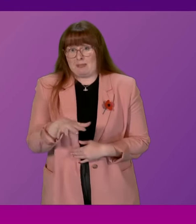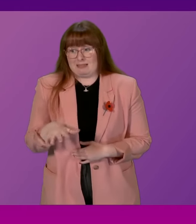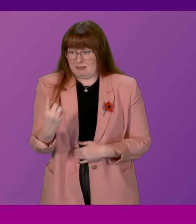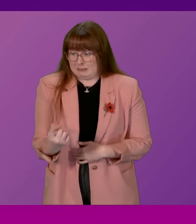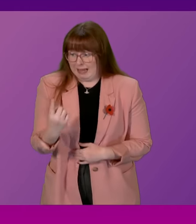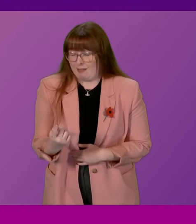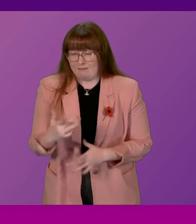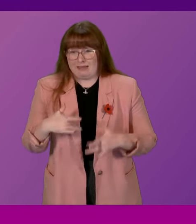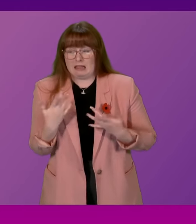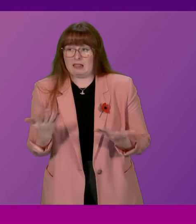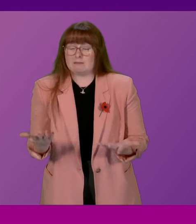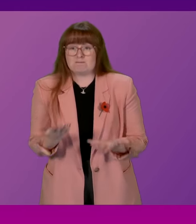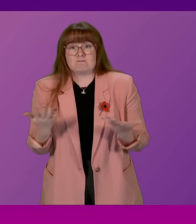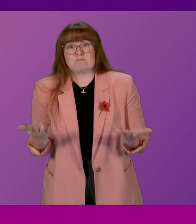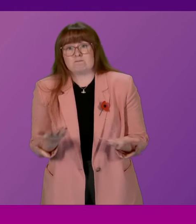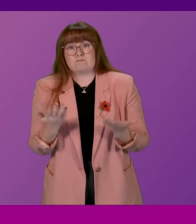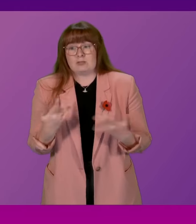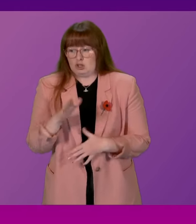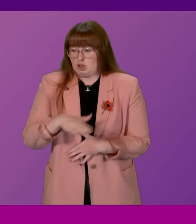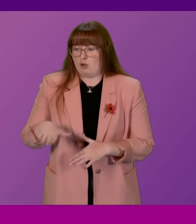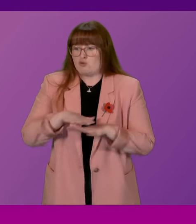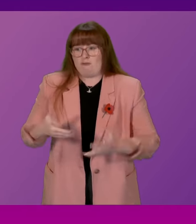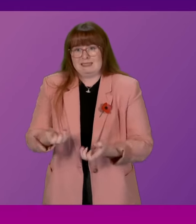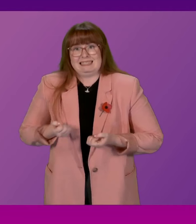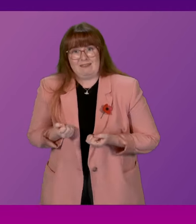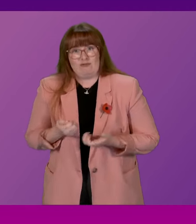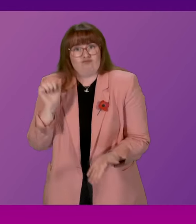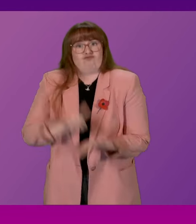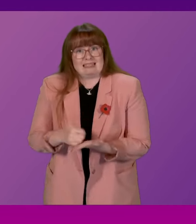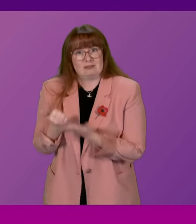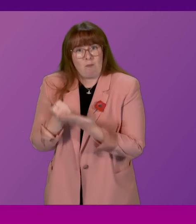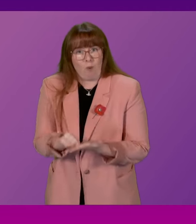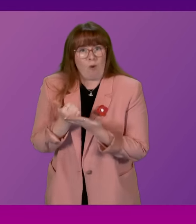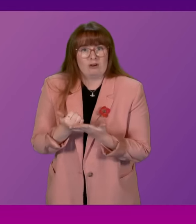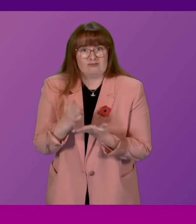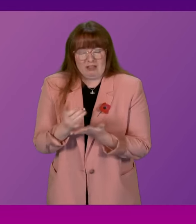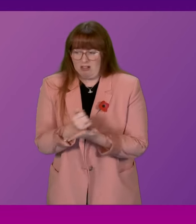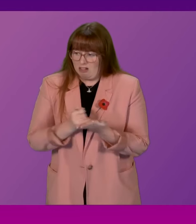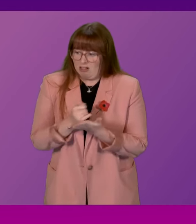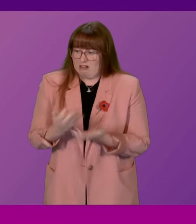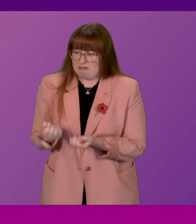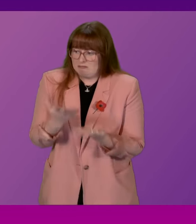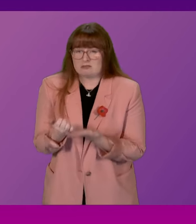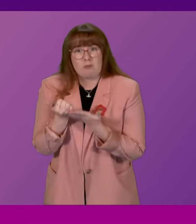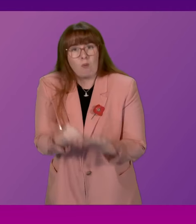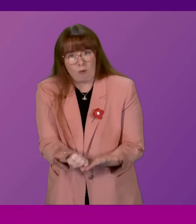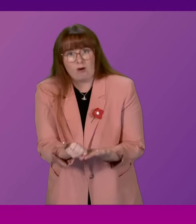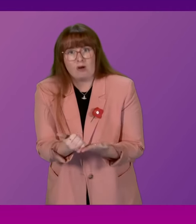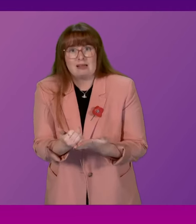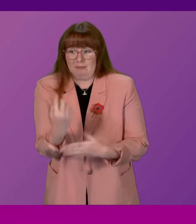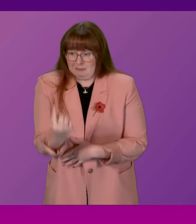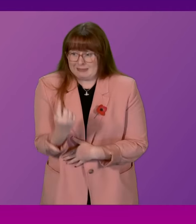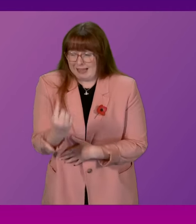their child hasn't had the appropriate level of attention or care and are experiencing